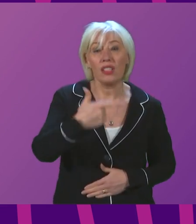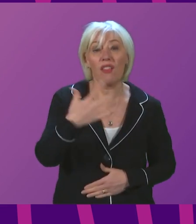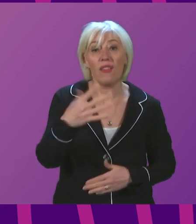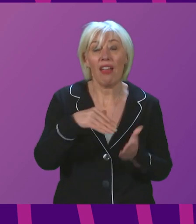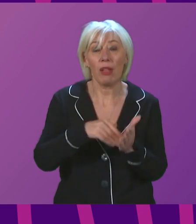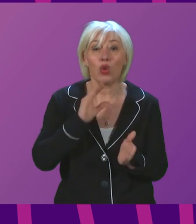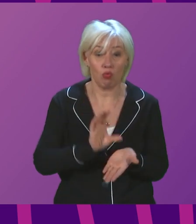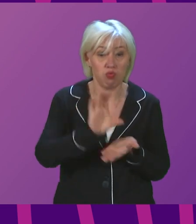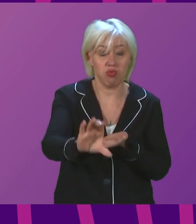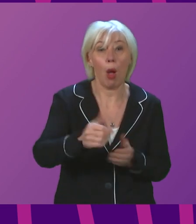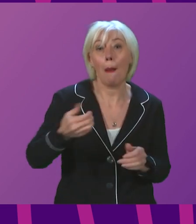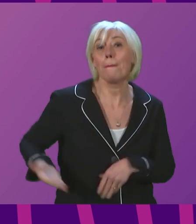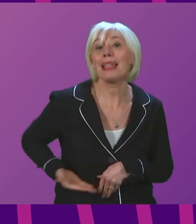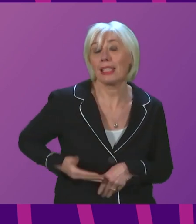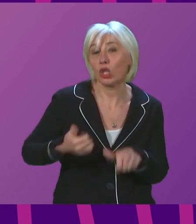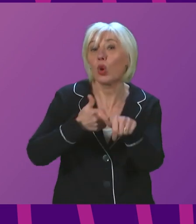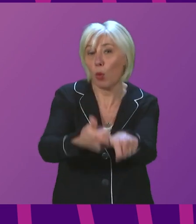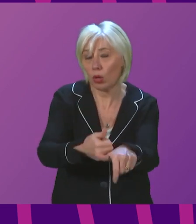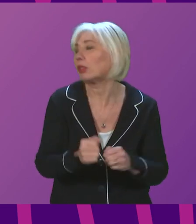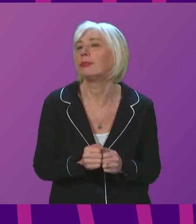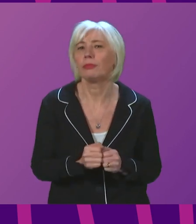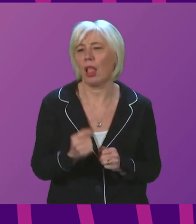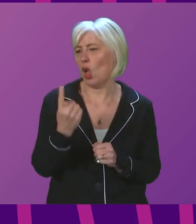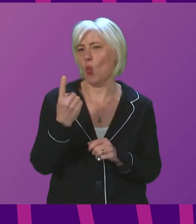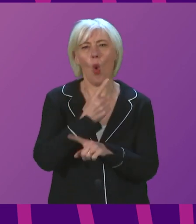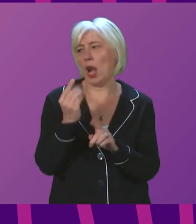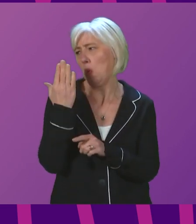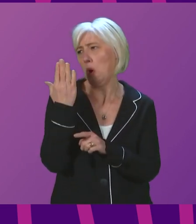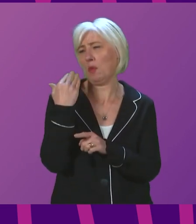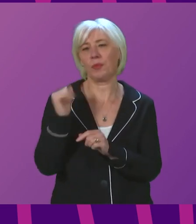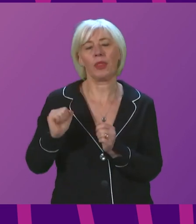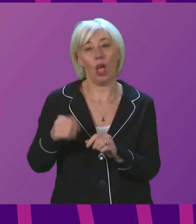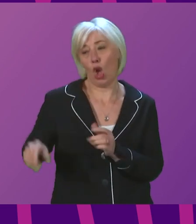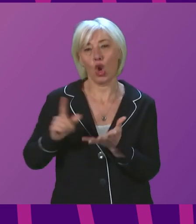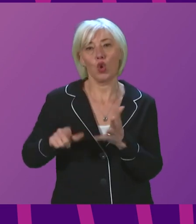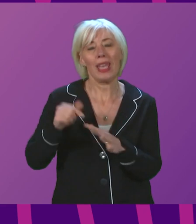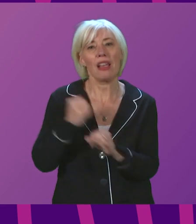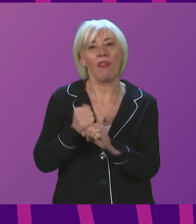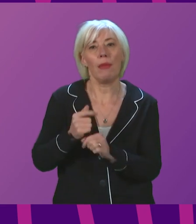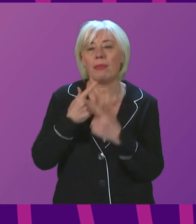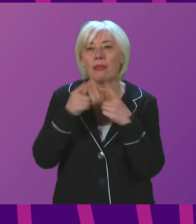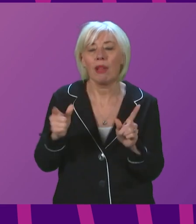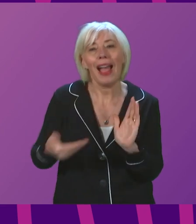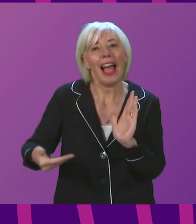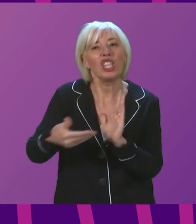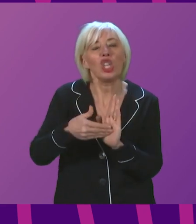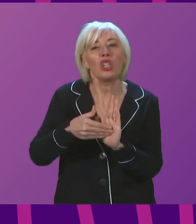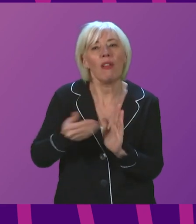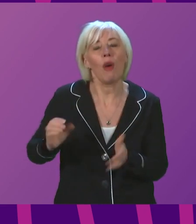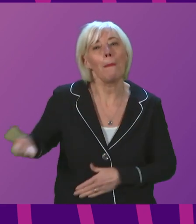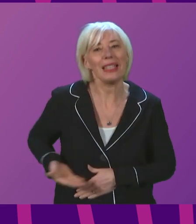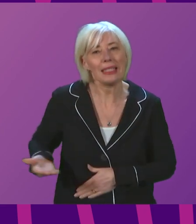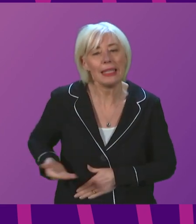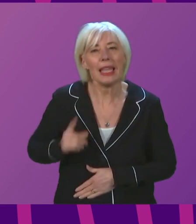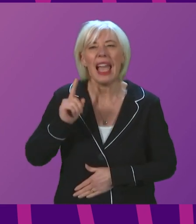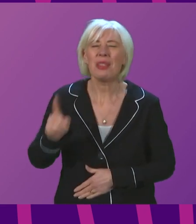support. The Treasury has also, in the last hour or so, announced additional funding for business. Unfortunately, it would appear that this announcement